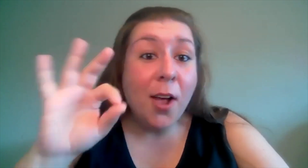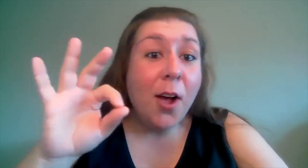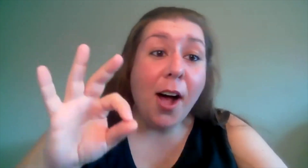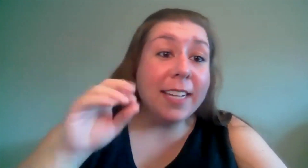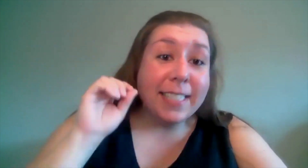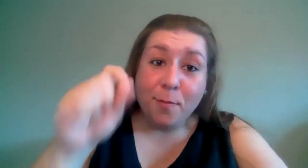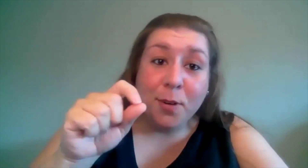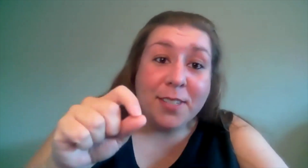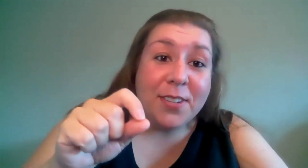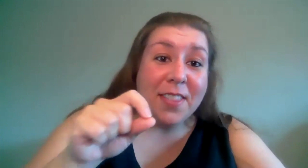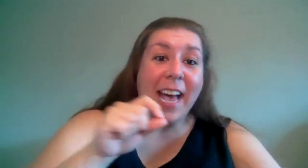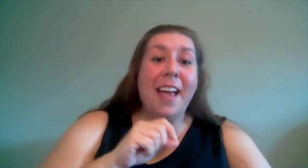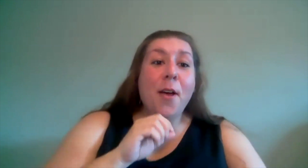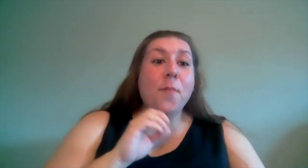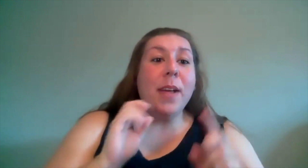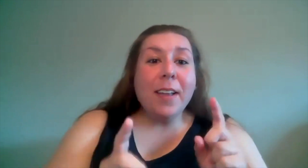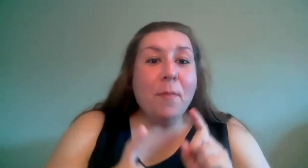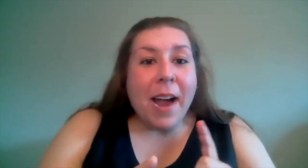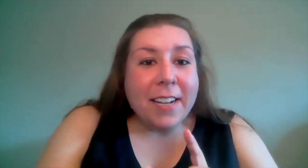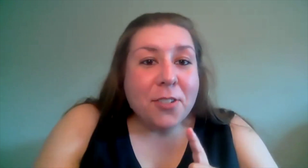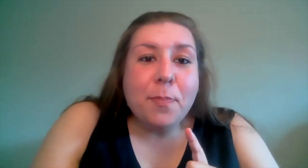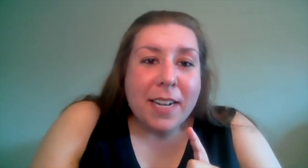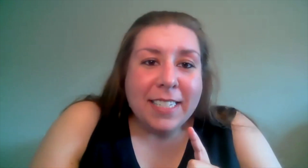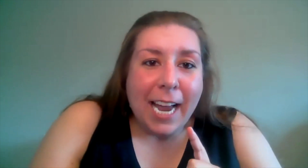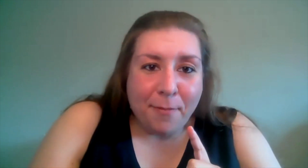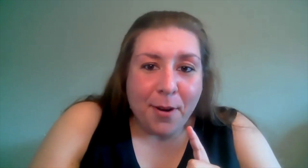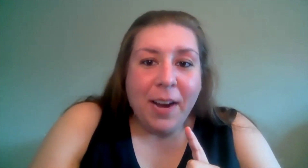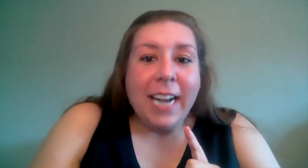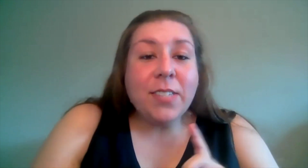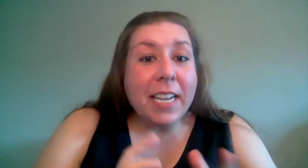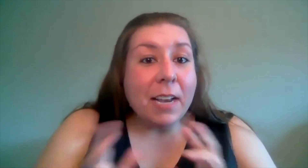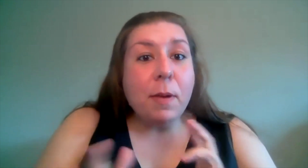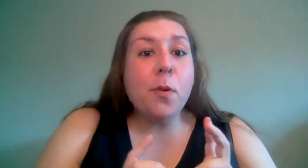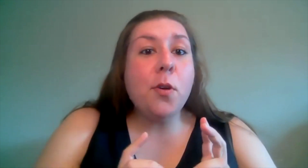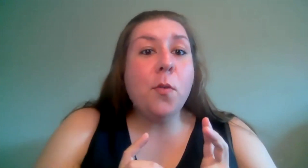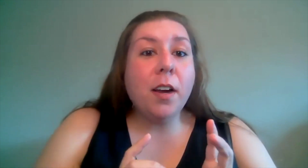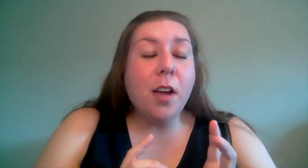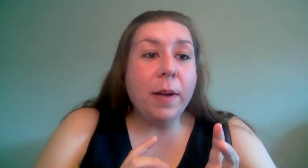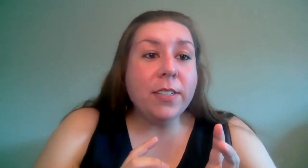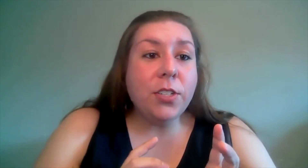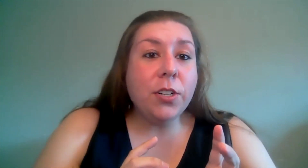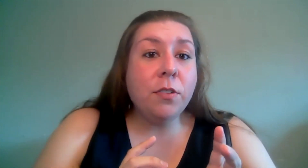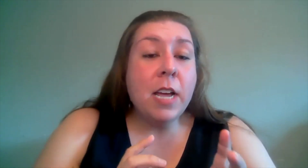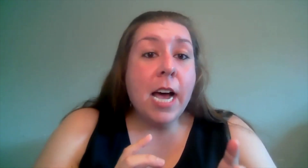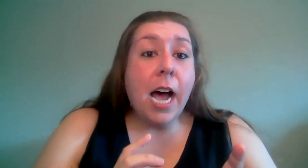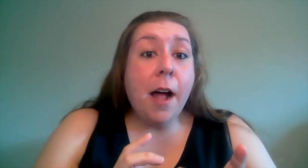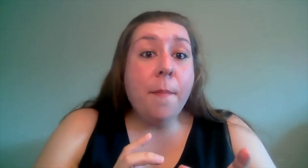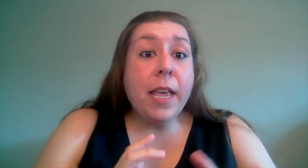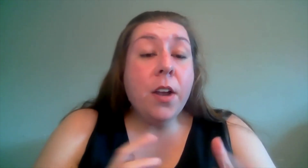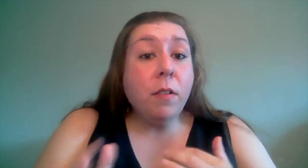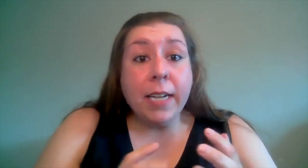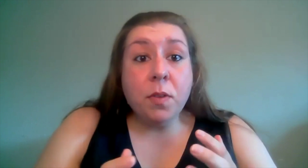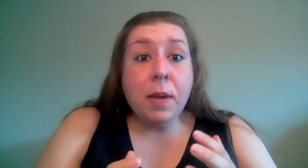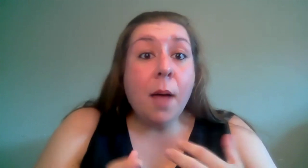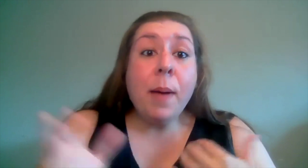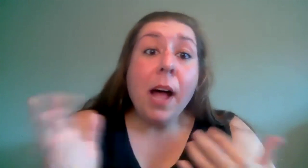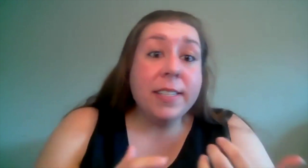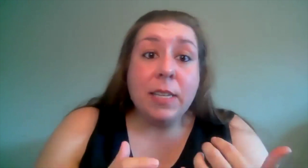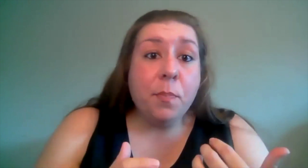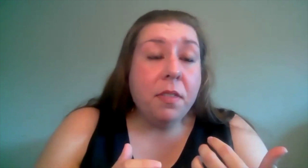awesome we'll do that but it might have just been a typo right so i need people who are going to um interact with me about the simple